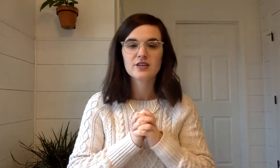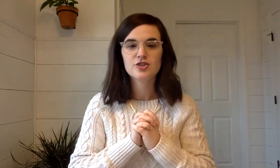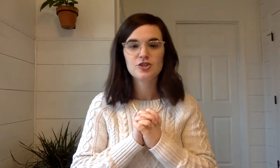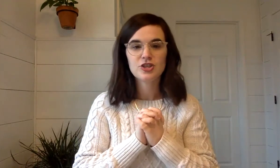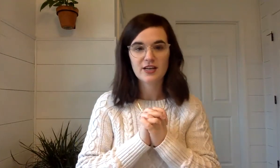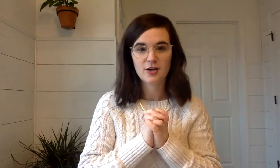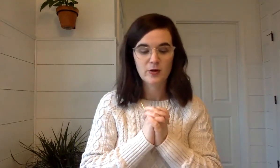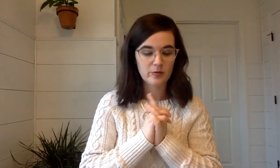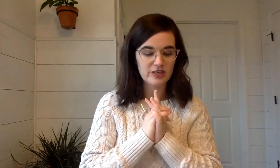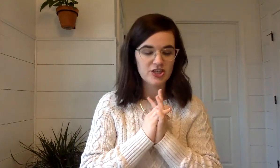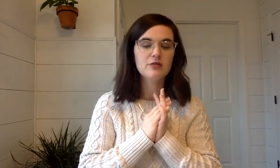Check your work with shout.